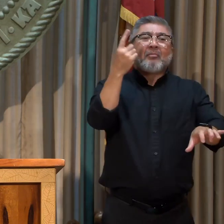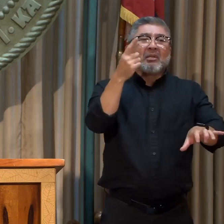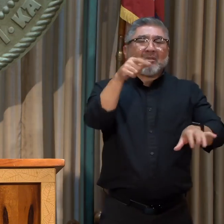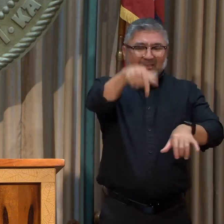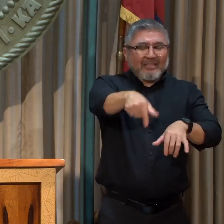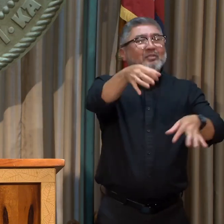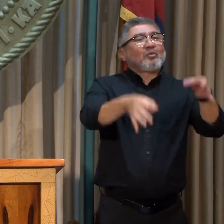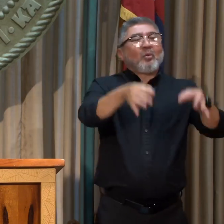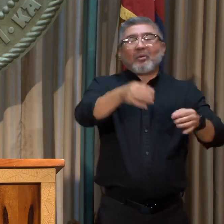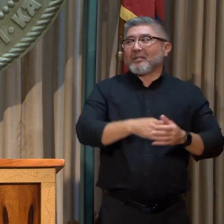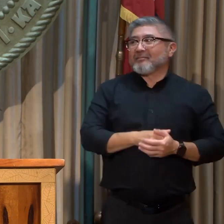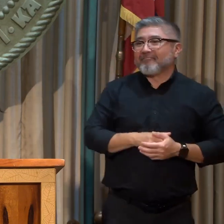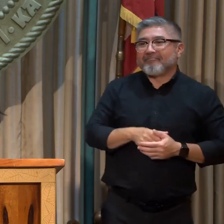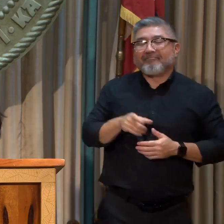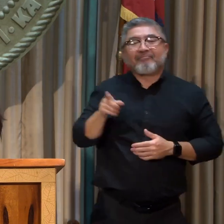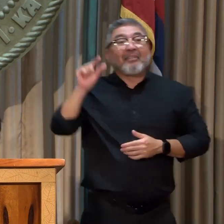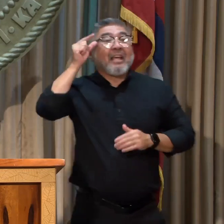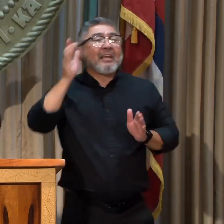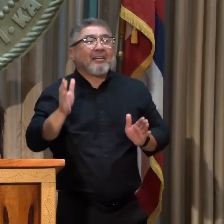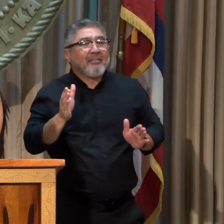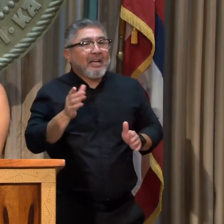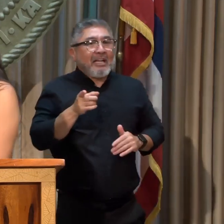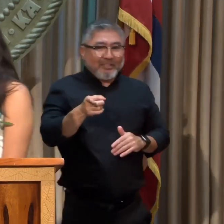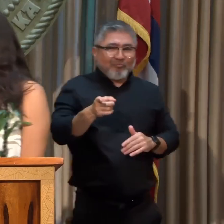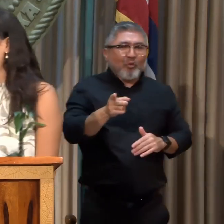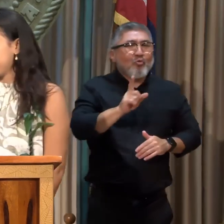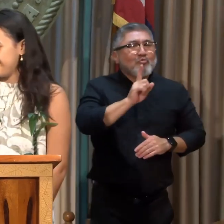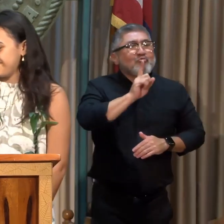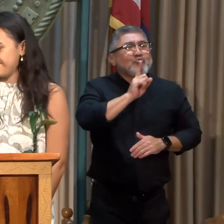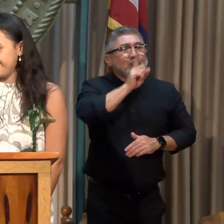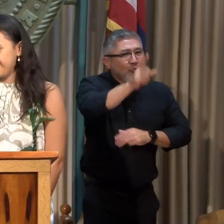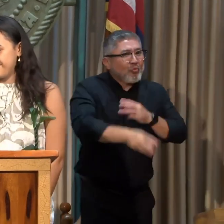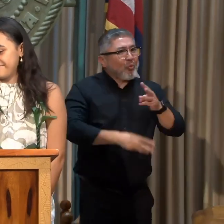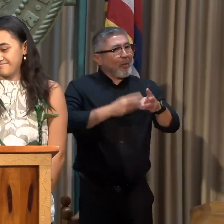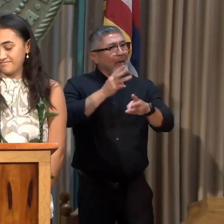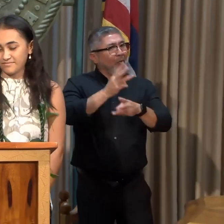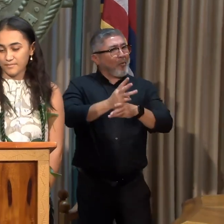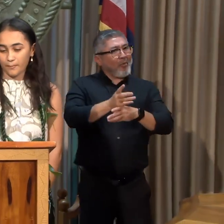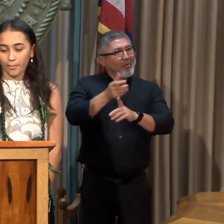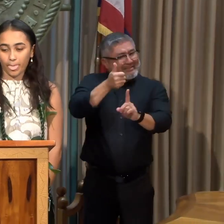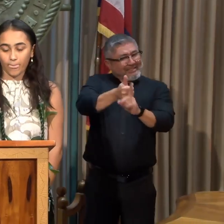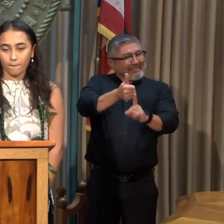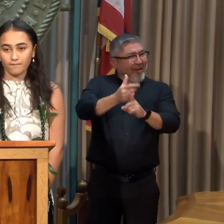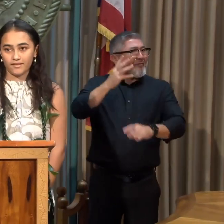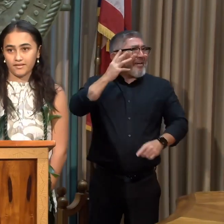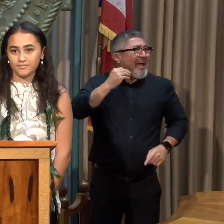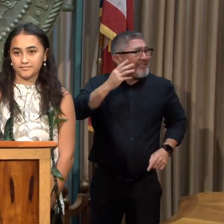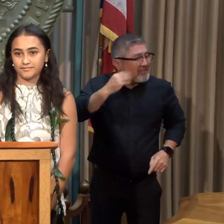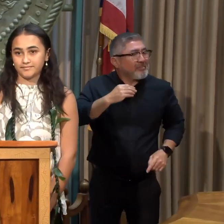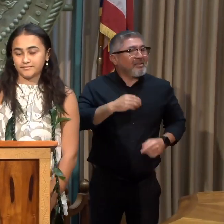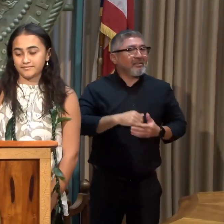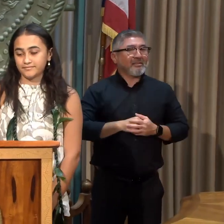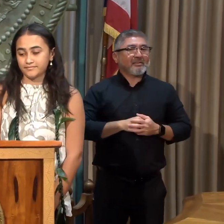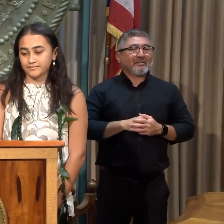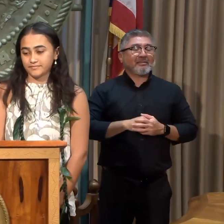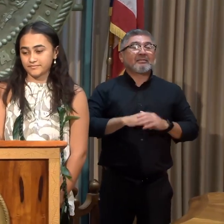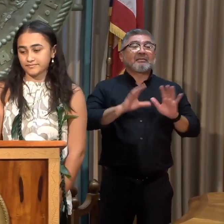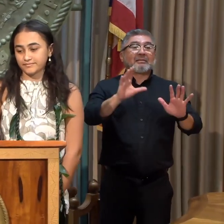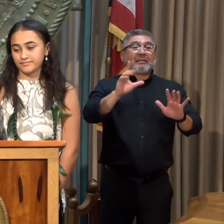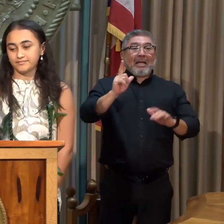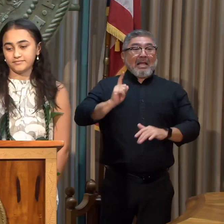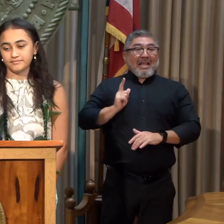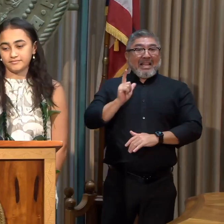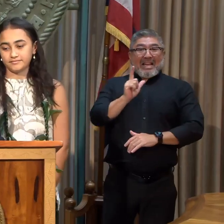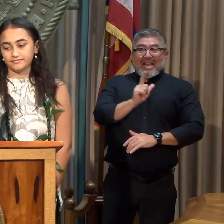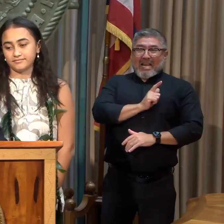So she has a real world experience. Perfect. Thank you. Thank you. I will tell you that first of all, the legislature is getting